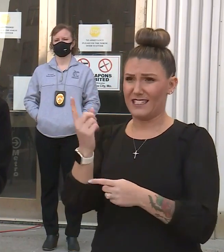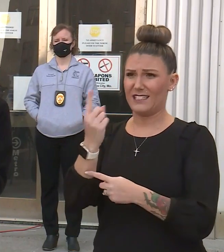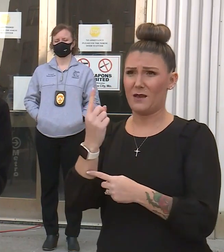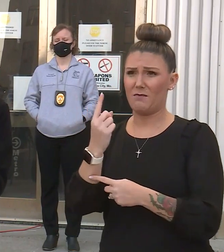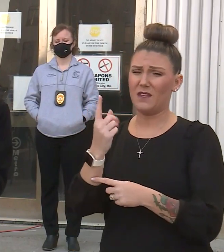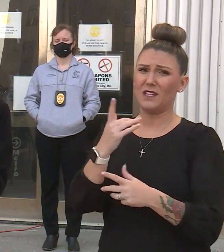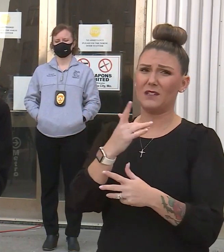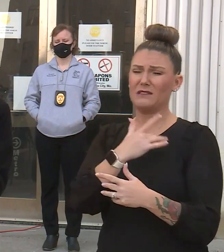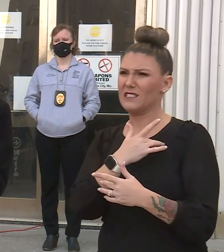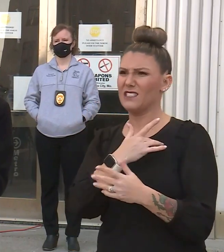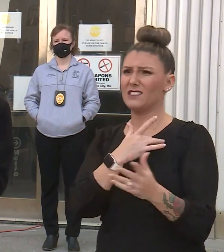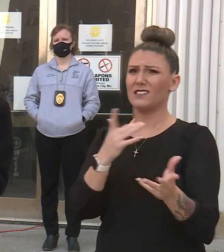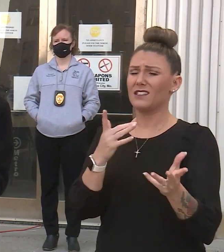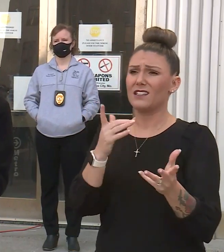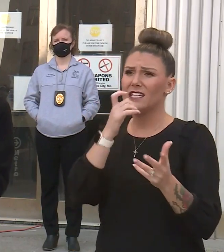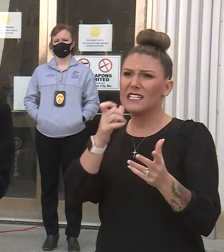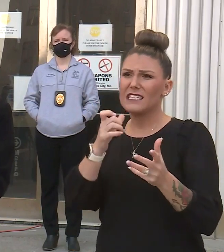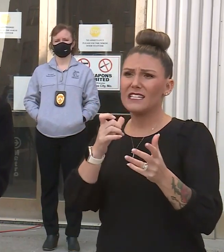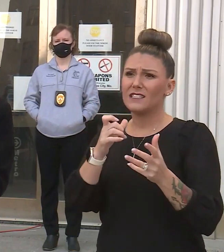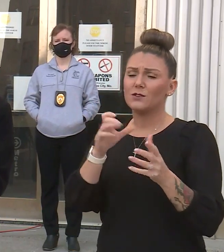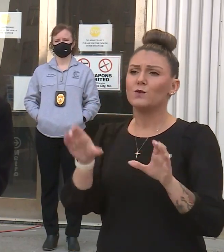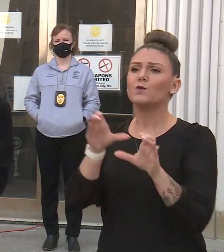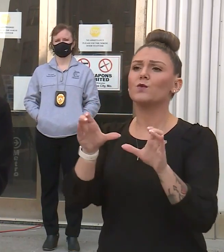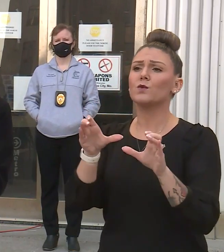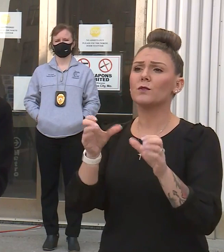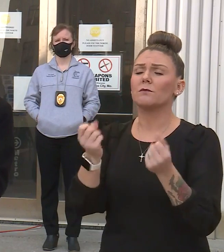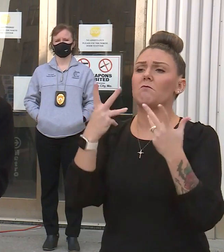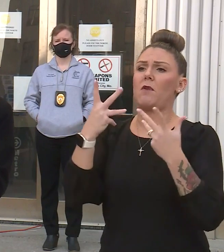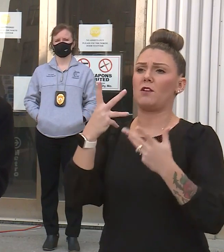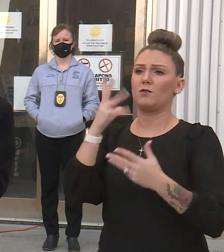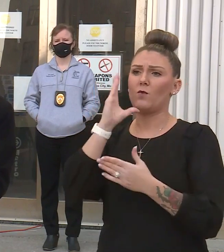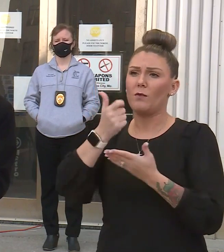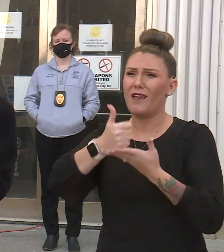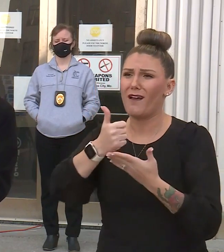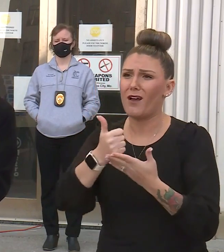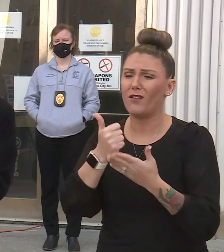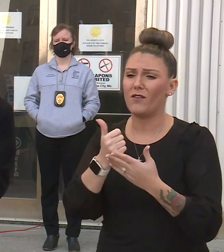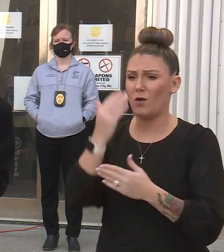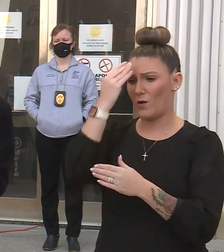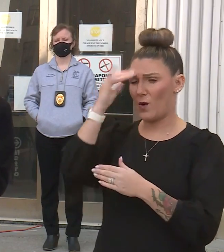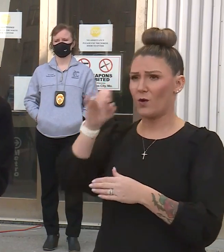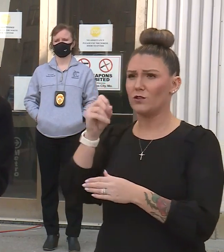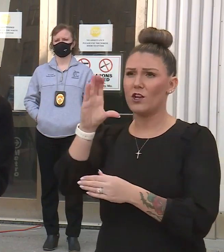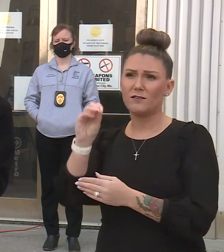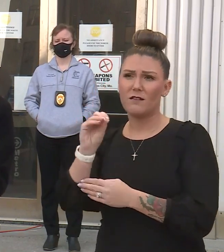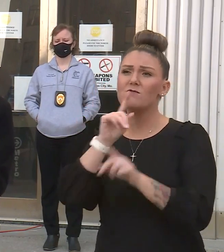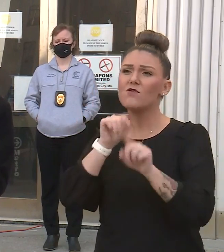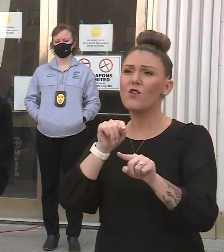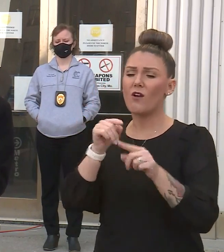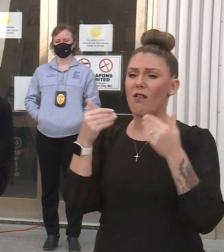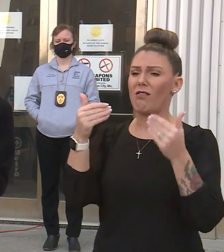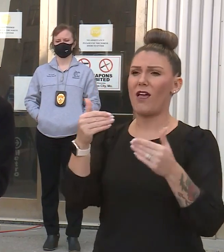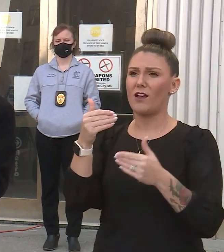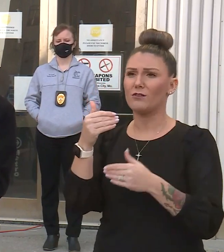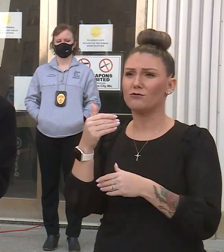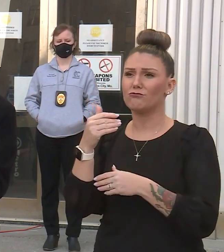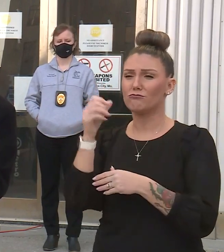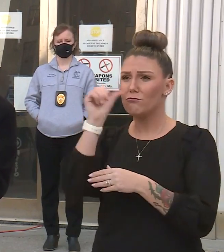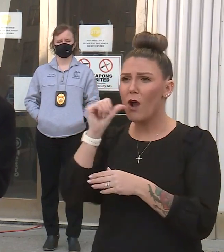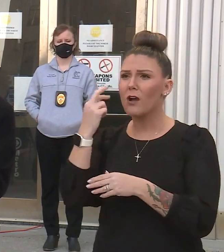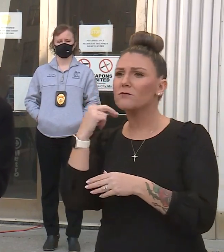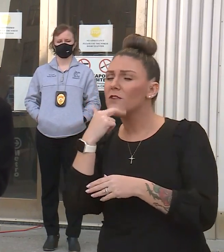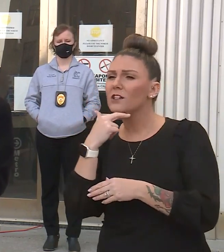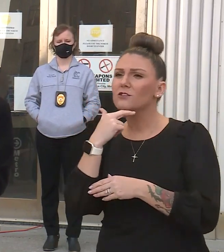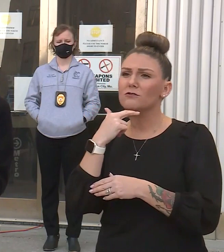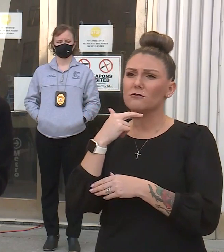disheartened that they didn't go, I think, as far as will be helpful for us. I know the Johnson County order also allows bars and restaurants to be open